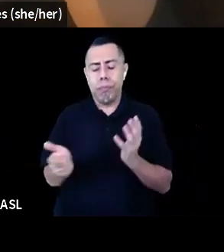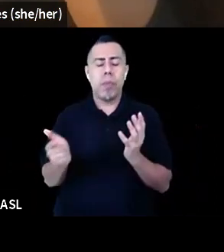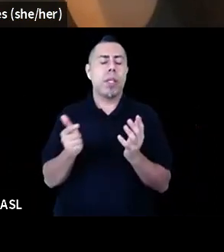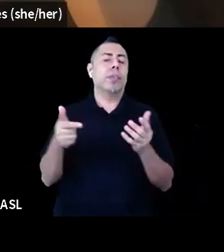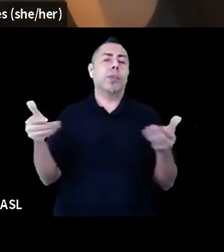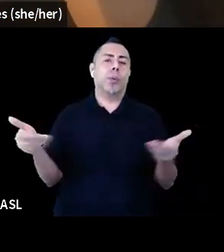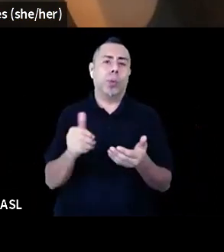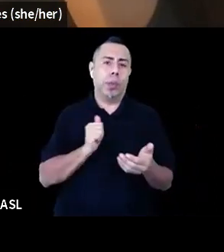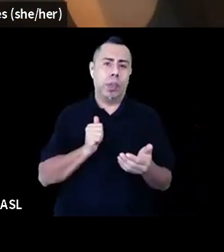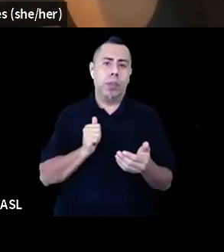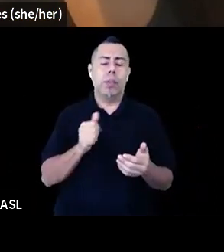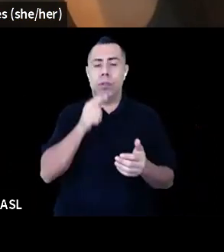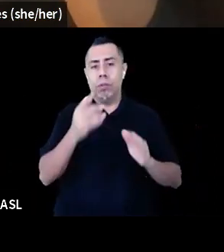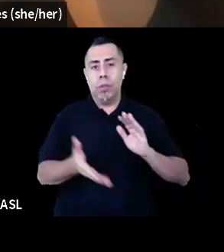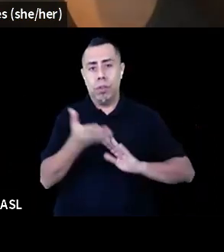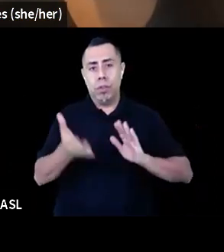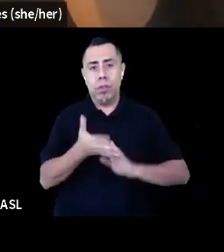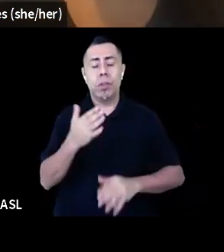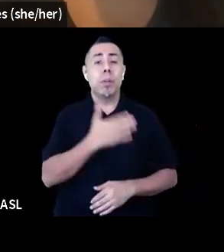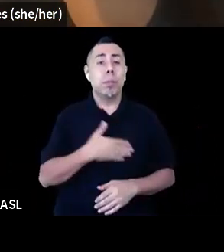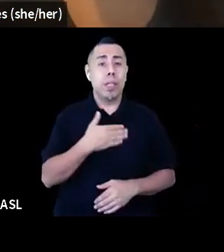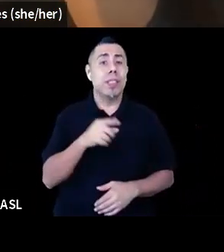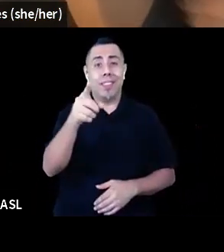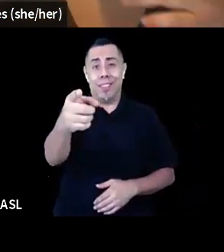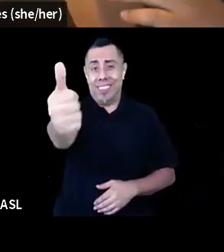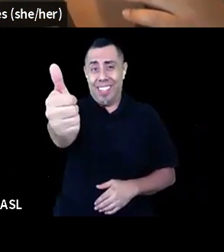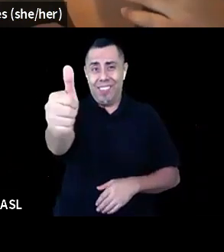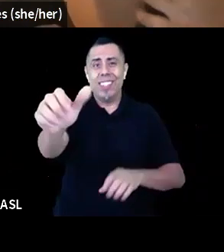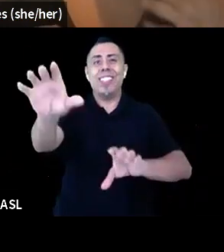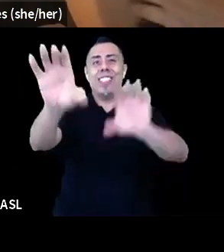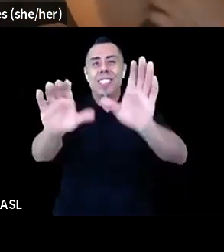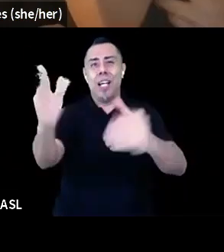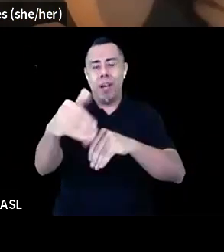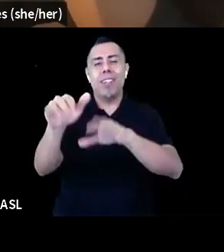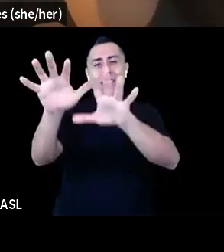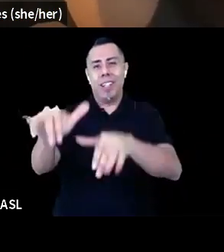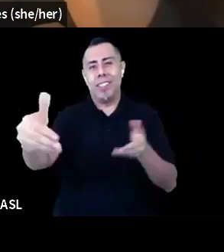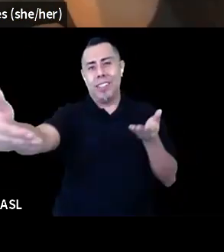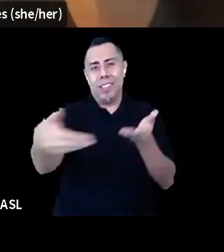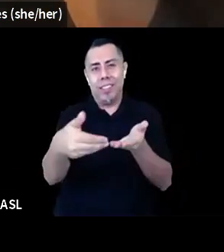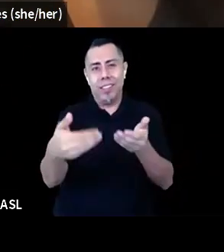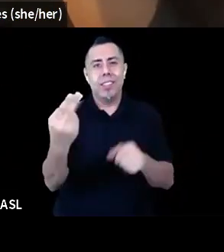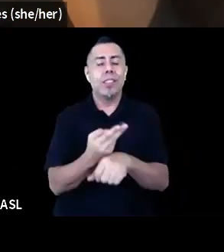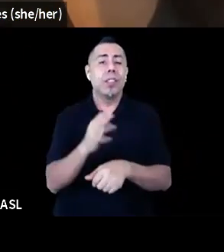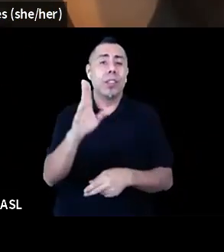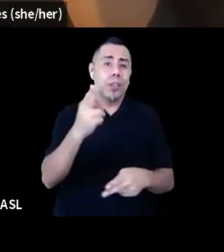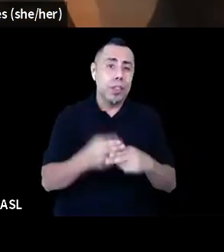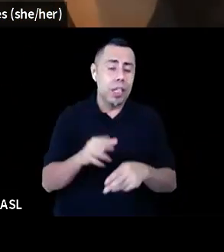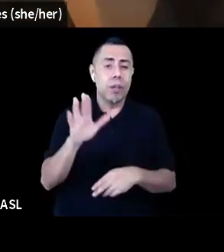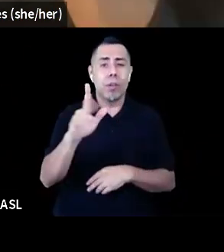please introduce yourself in the chat box using your name, pronouns, and any land acknowledgements you'd like to give. For those of you